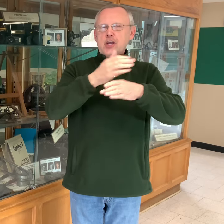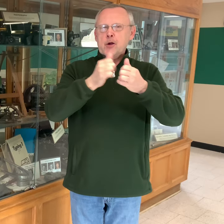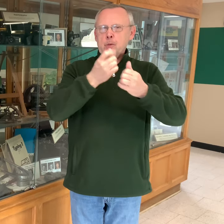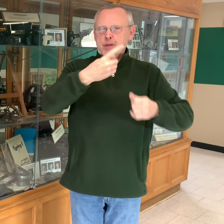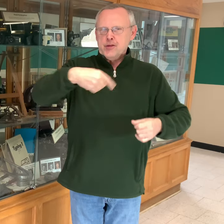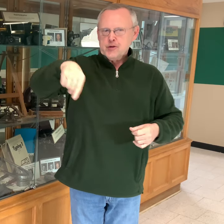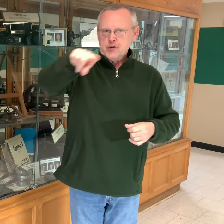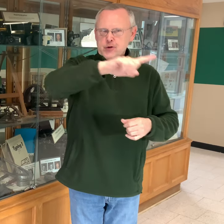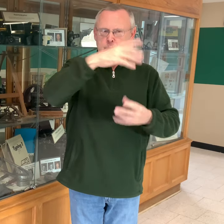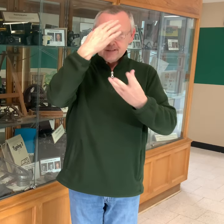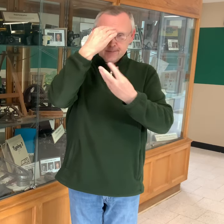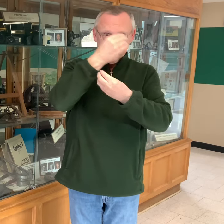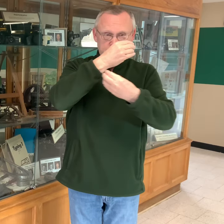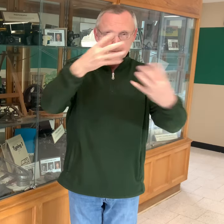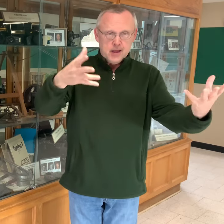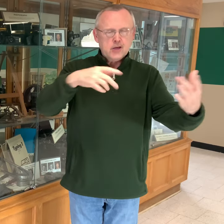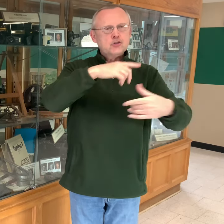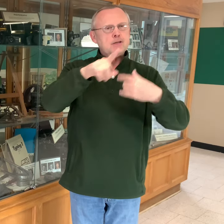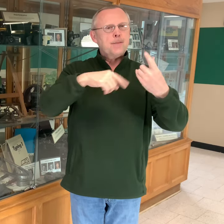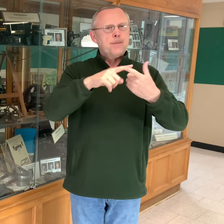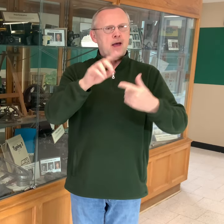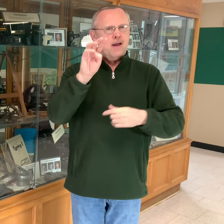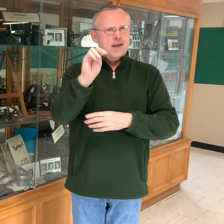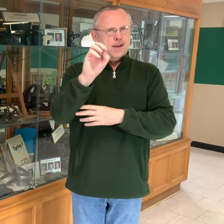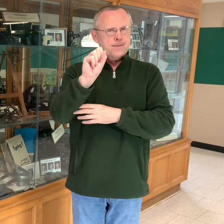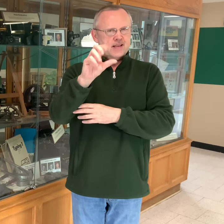share some information with you about MSD.